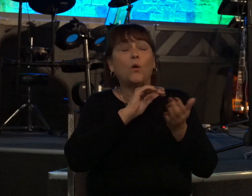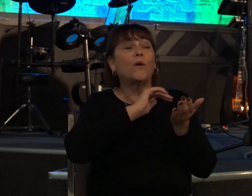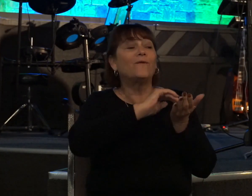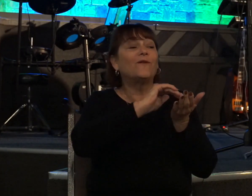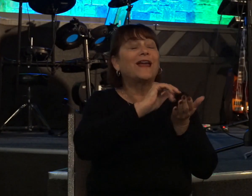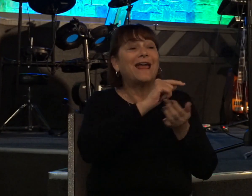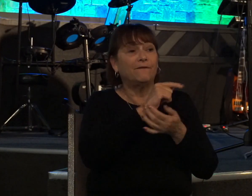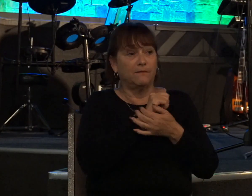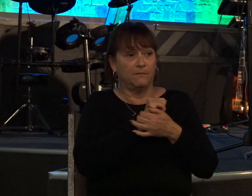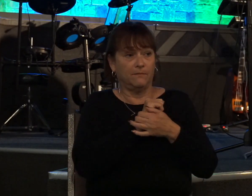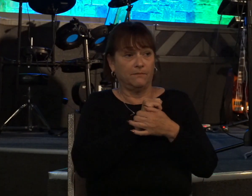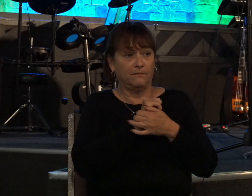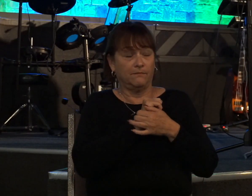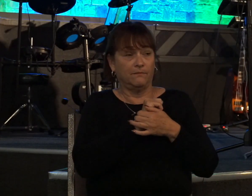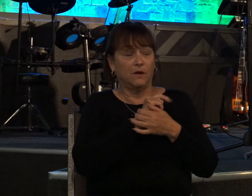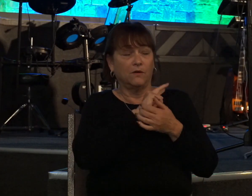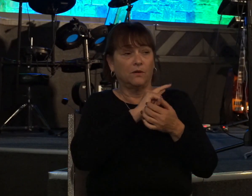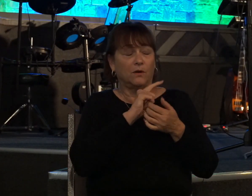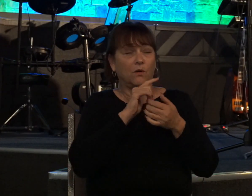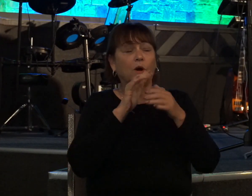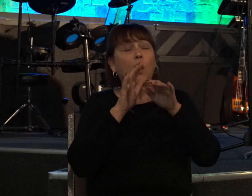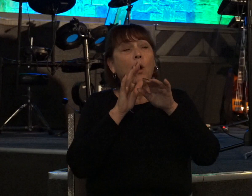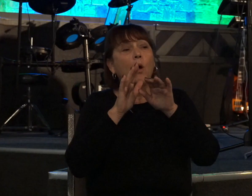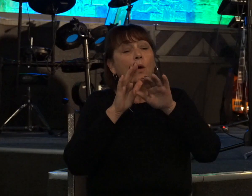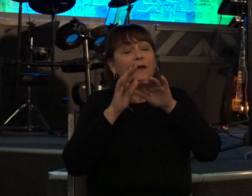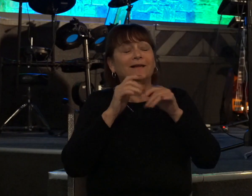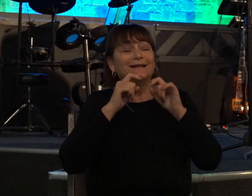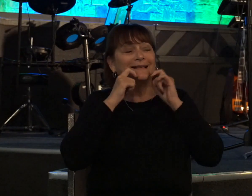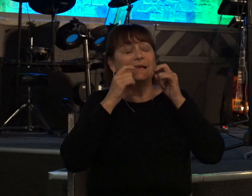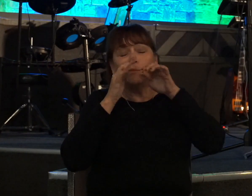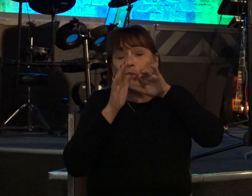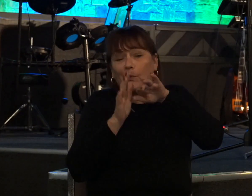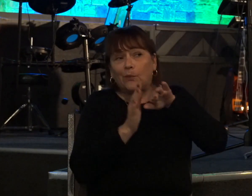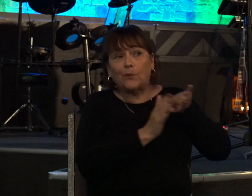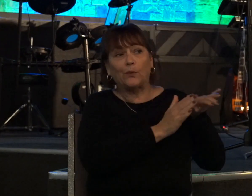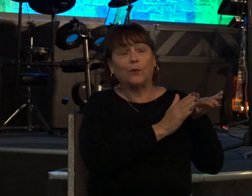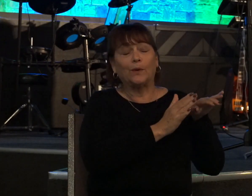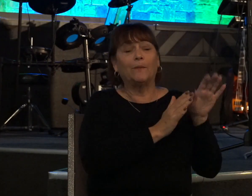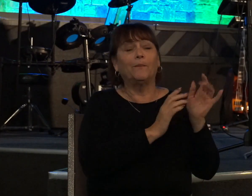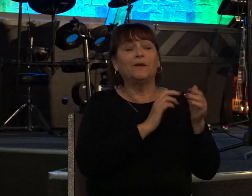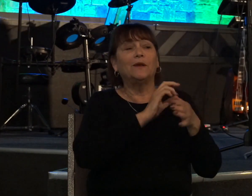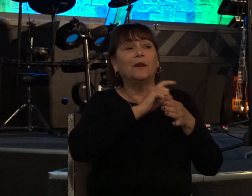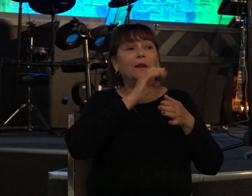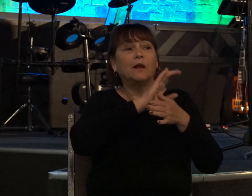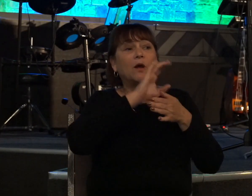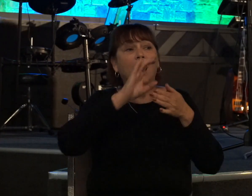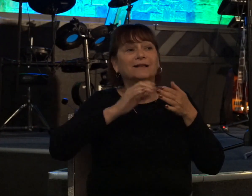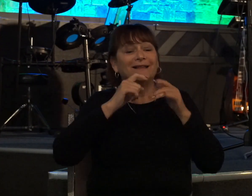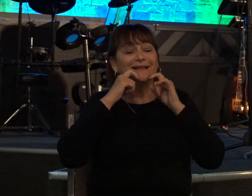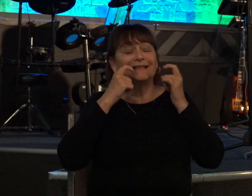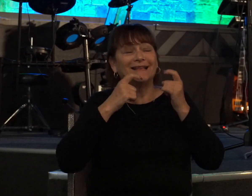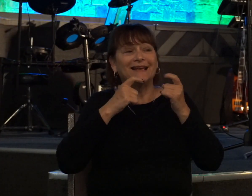the Lord put away his sin but notice the consequences of that sin still had to be paid